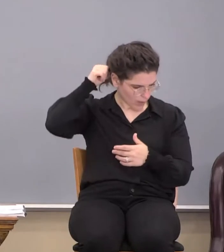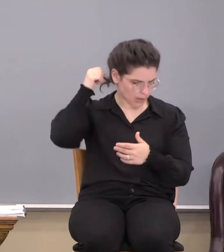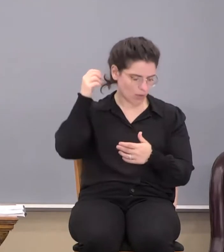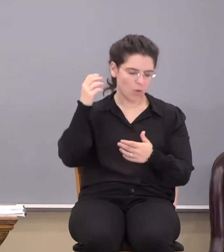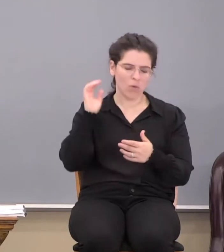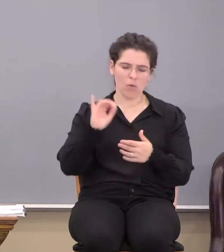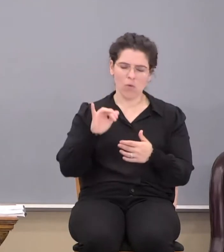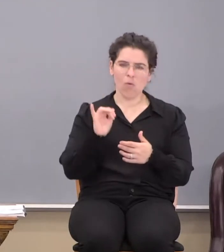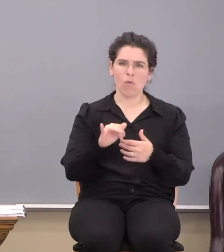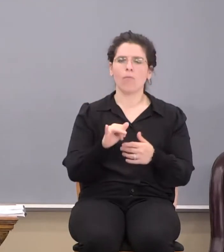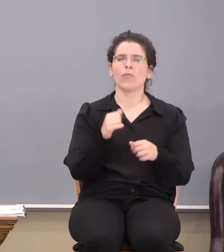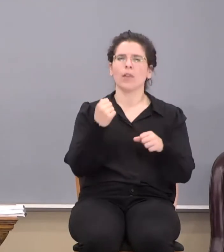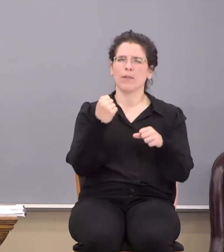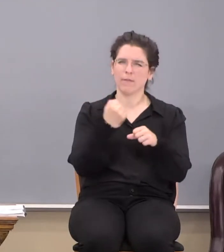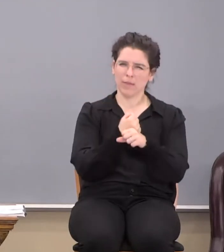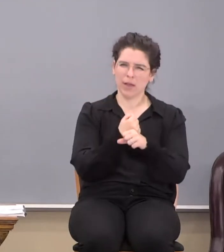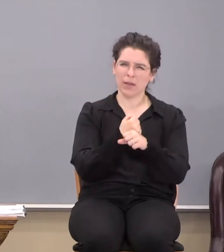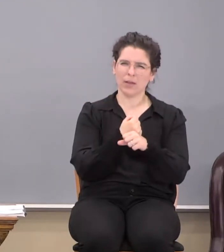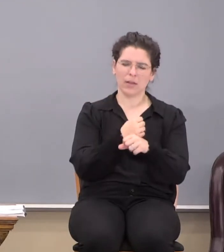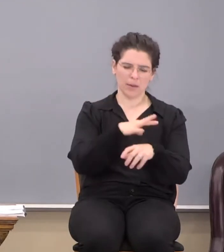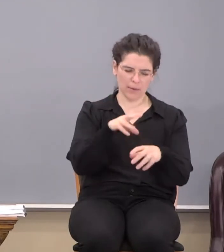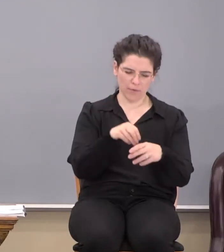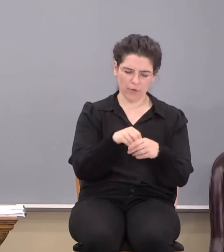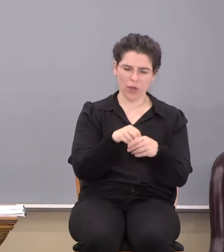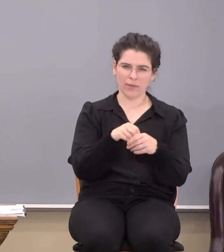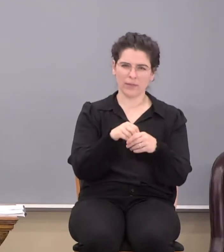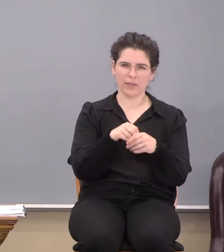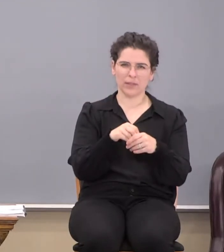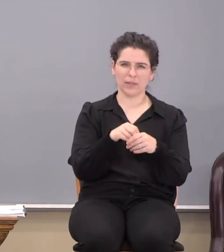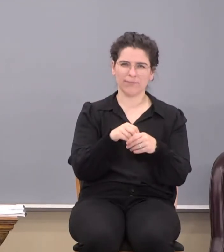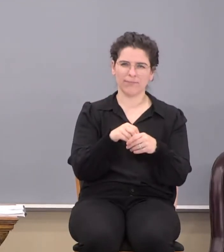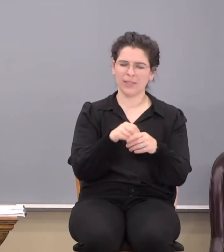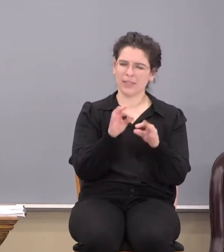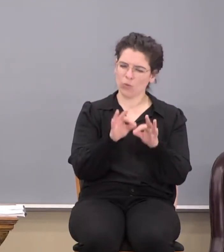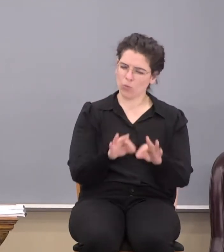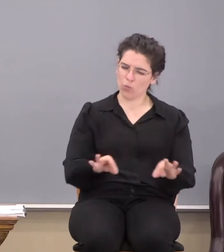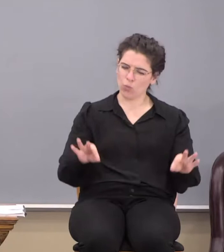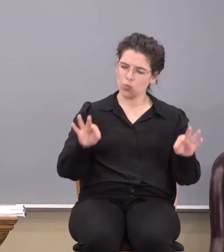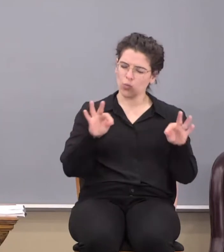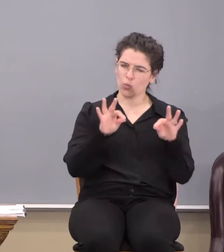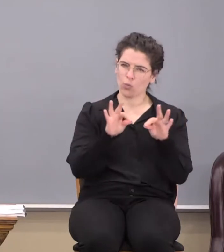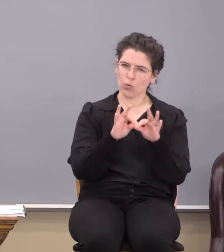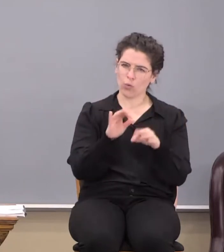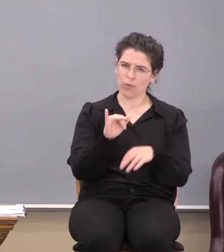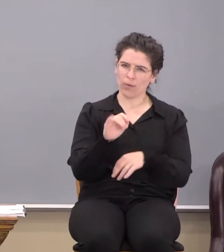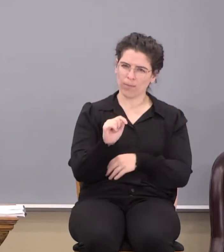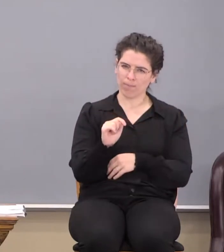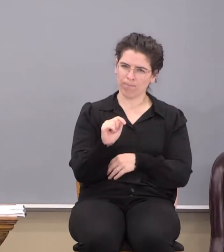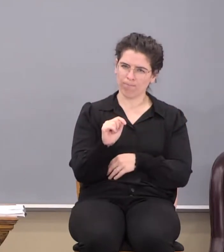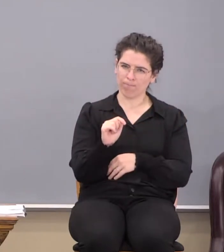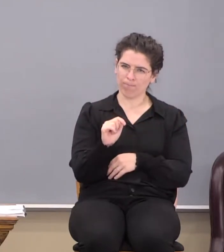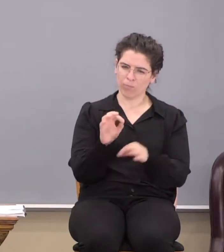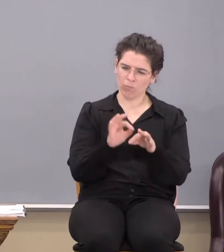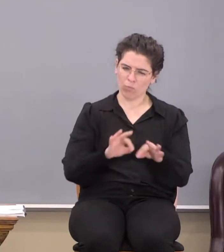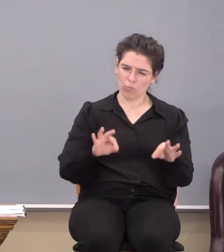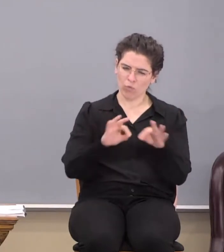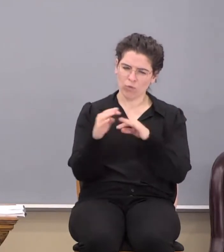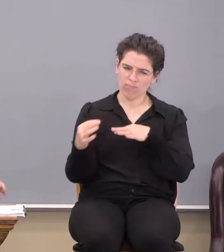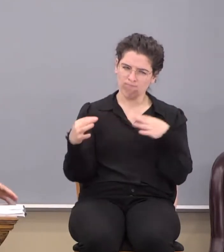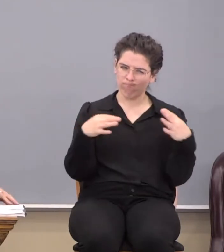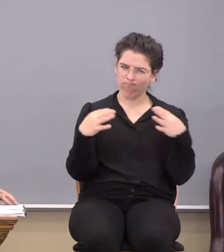what I'm, the fight that I'm engaging in, is it worth engaging in? Is it worth the battle?